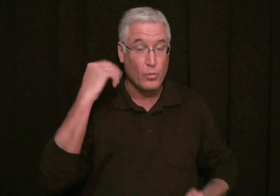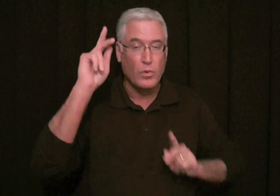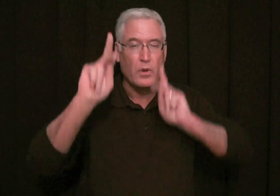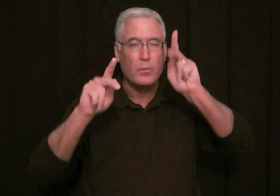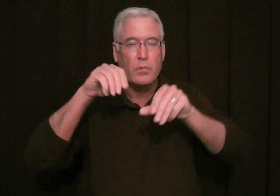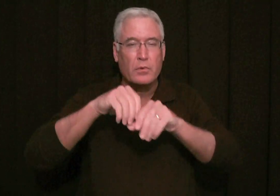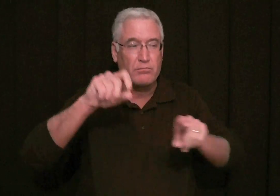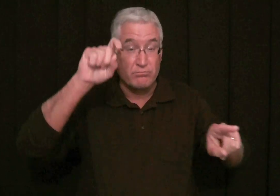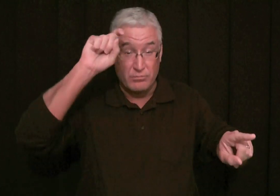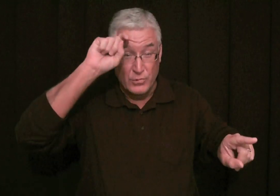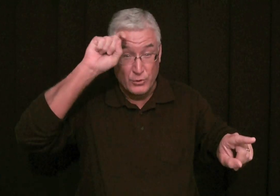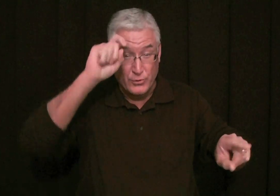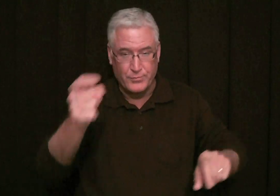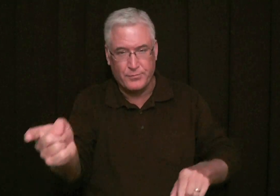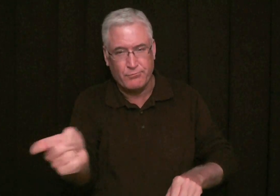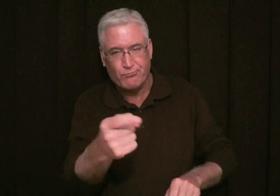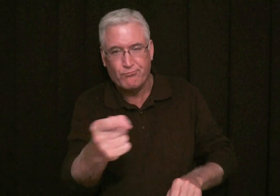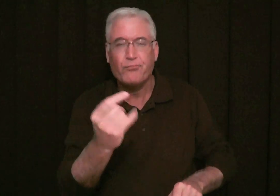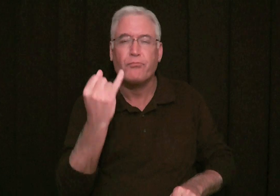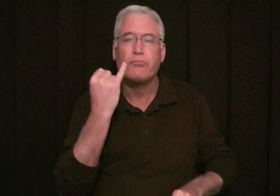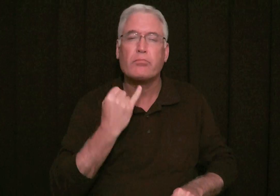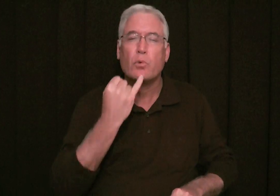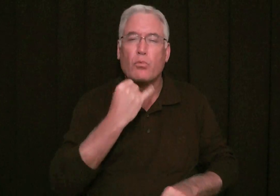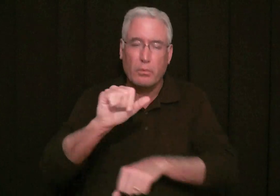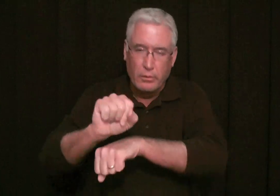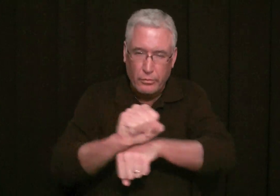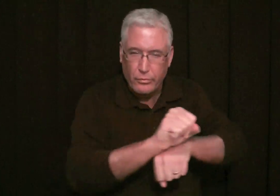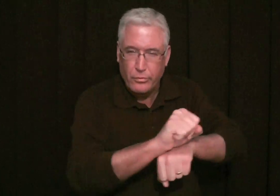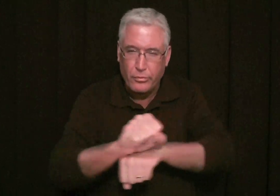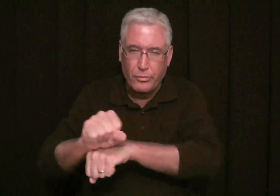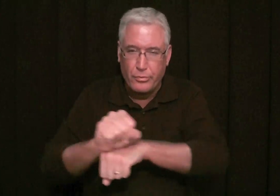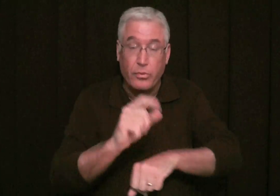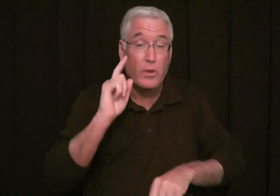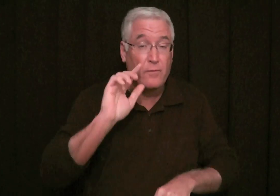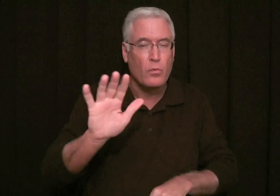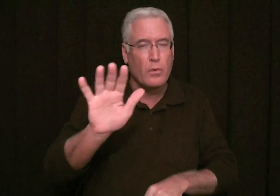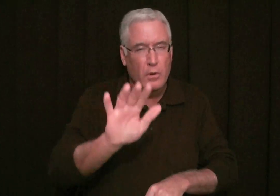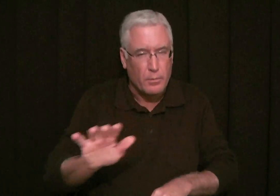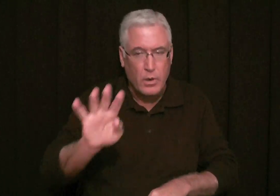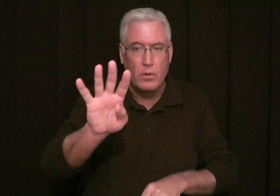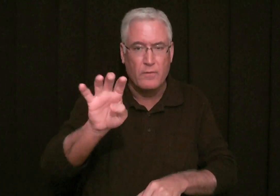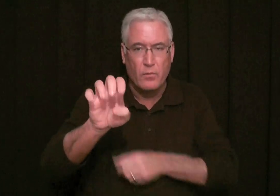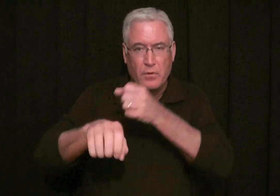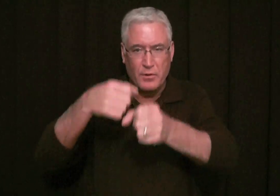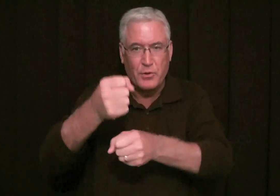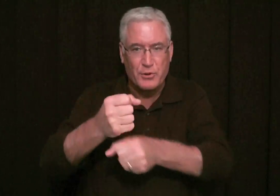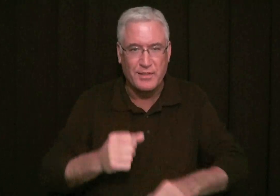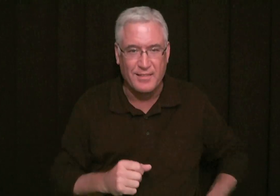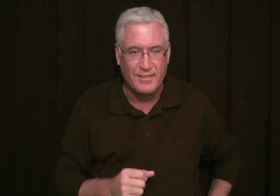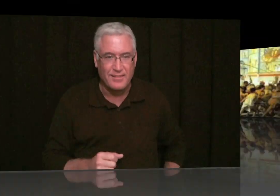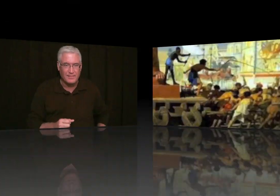You know, a long time ago, the people of Egypt, they made the people of Israel their slaves for more than 400 years.